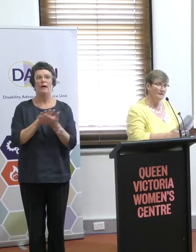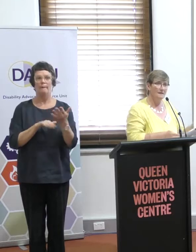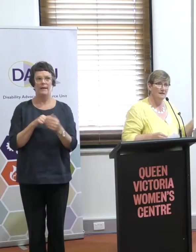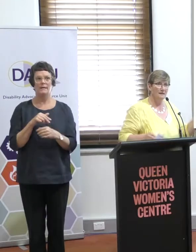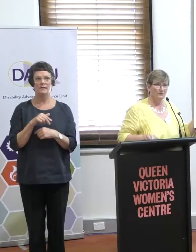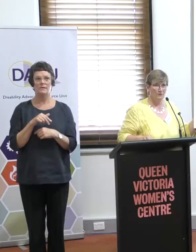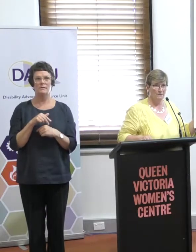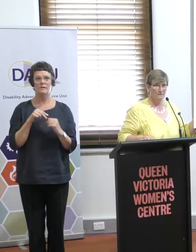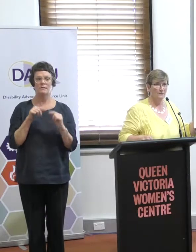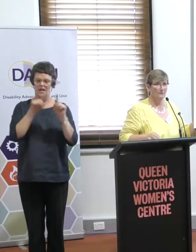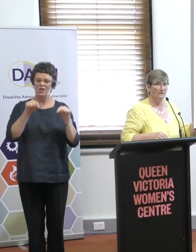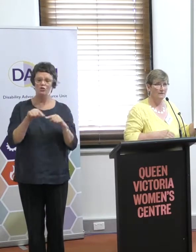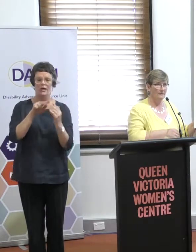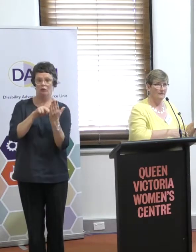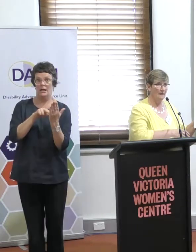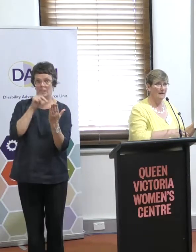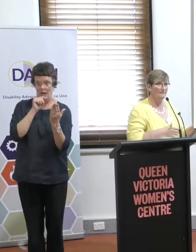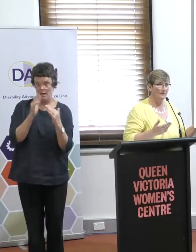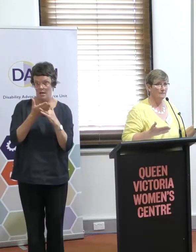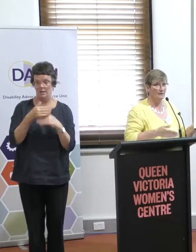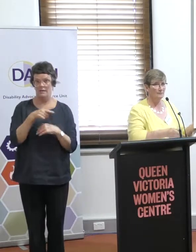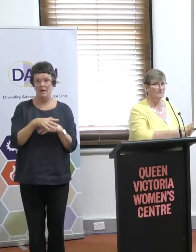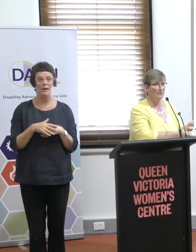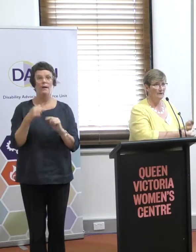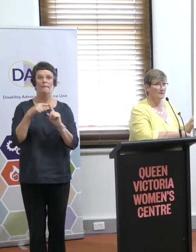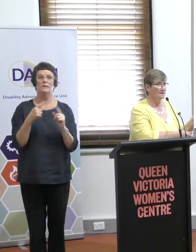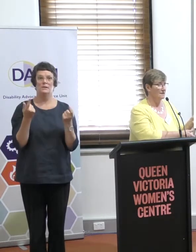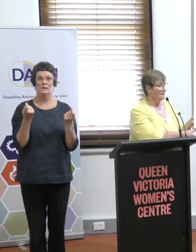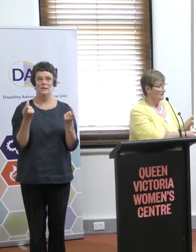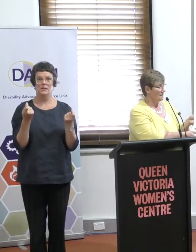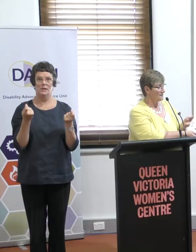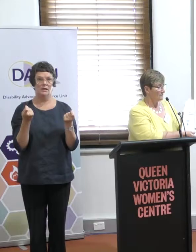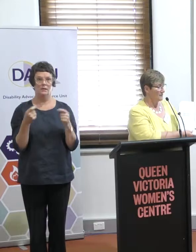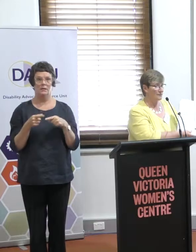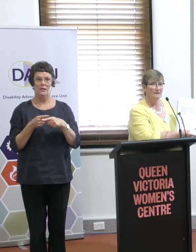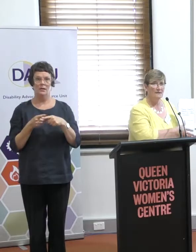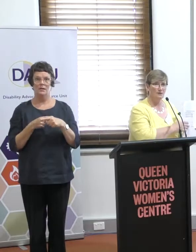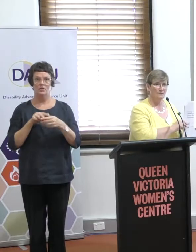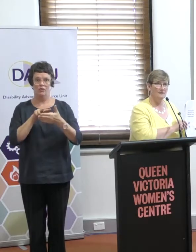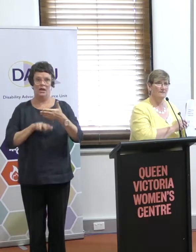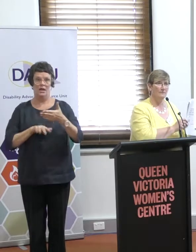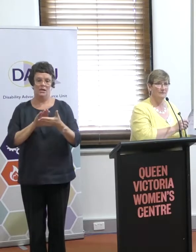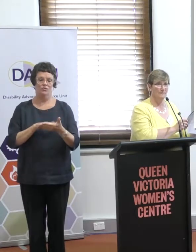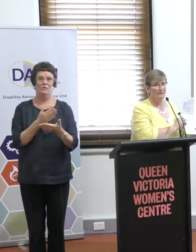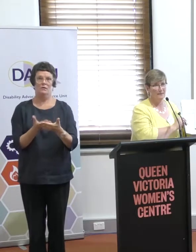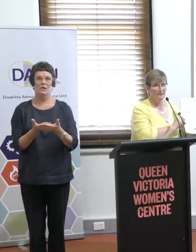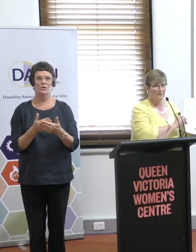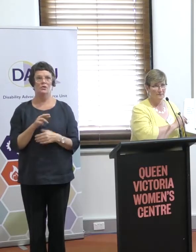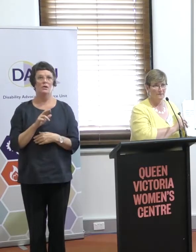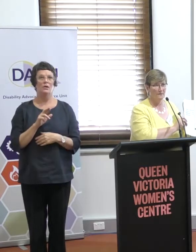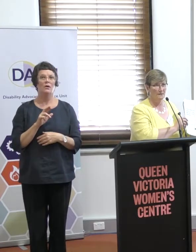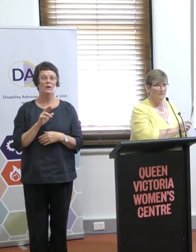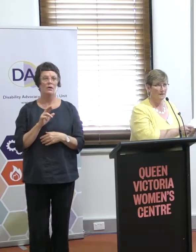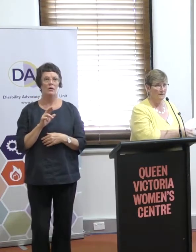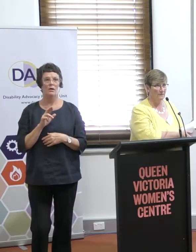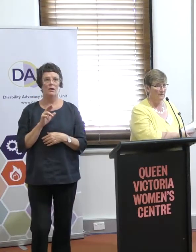And then the easy English version. So, again, because we had no spare money, this, the easy read translation was done for us by Speak Out,